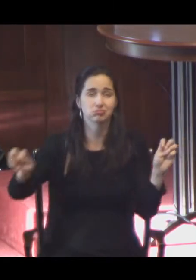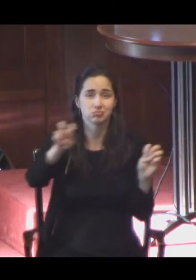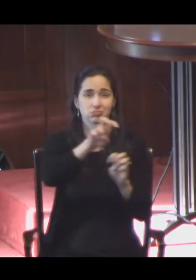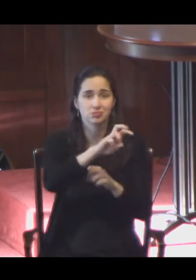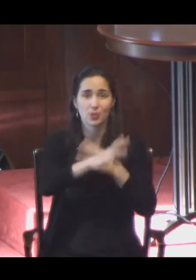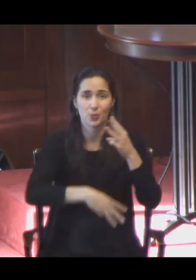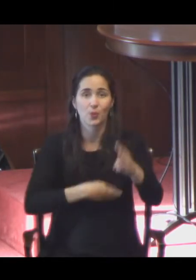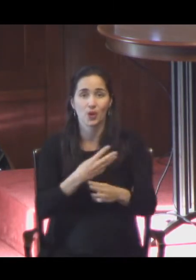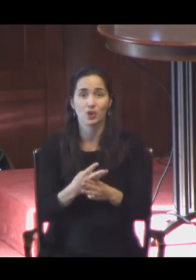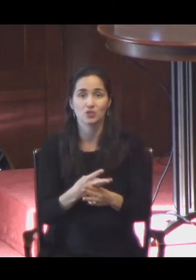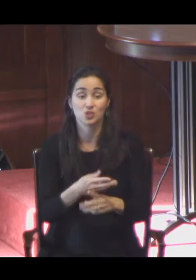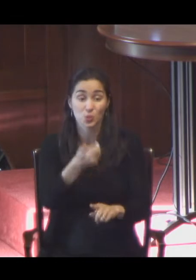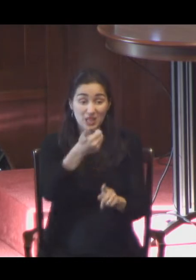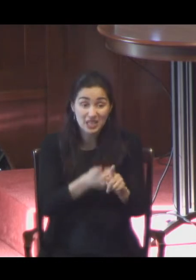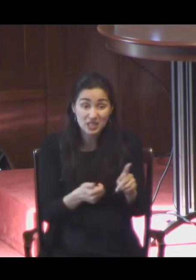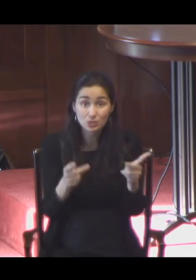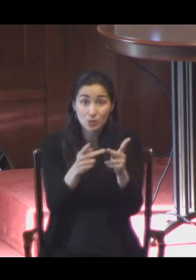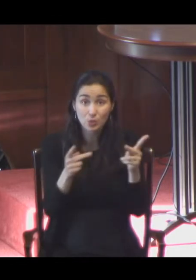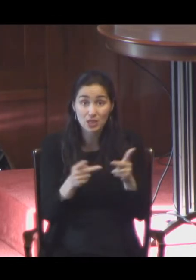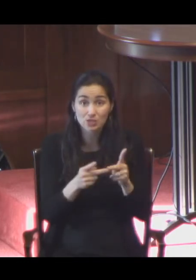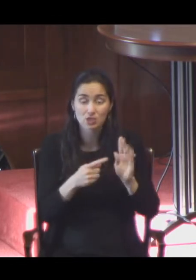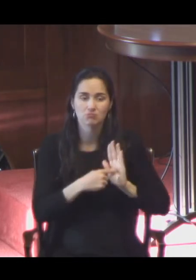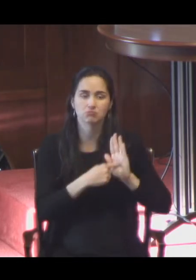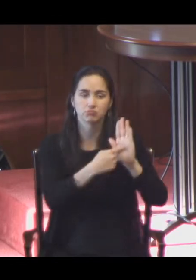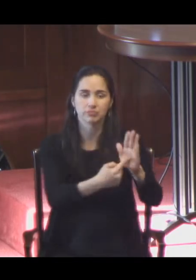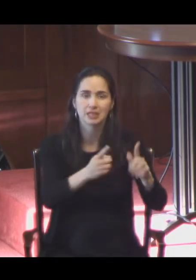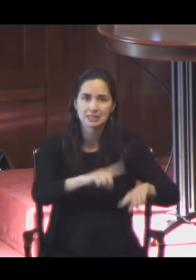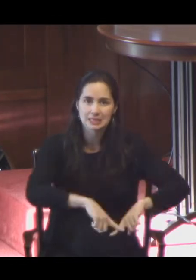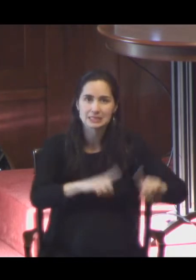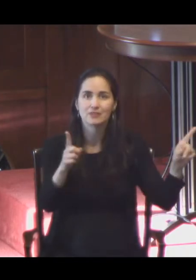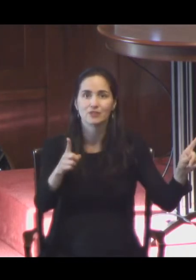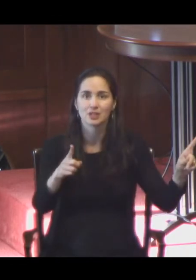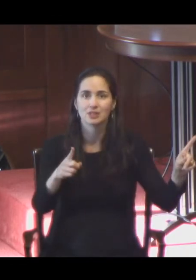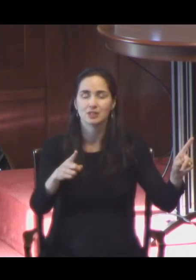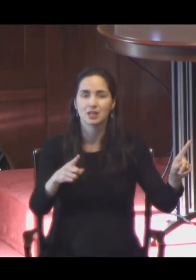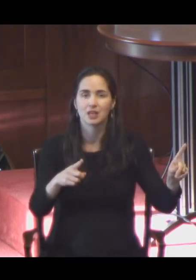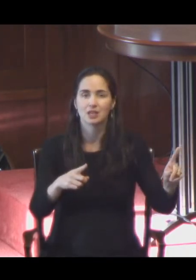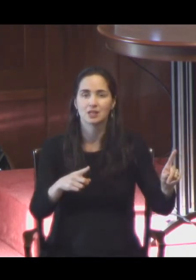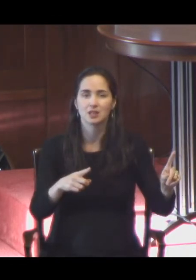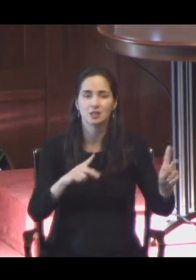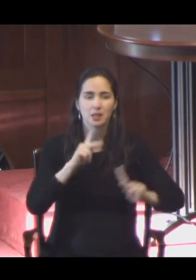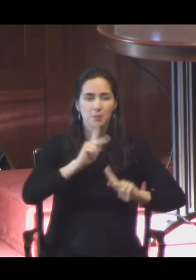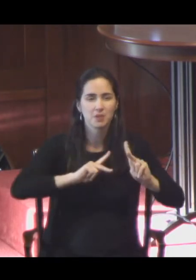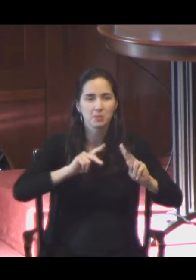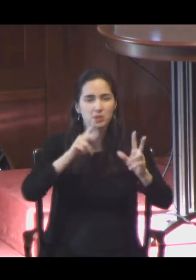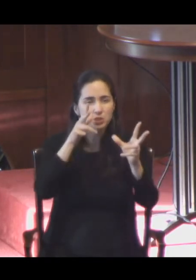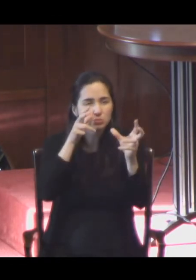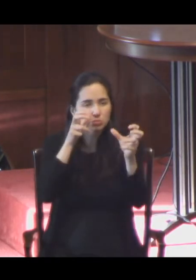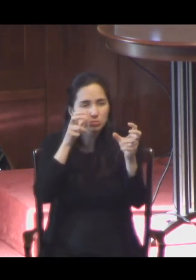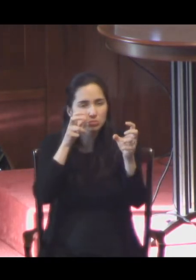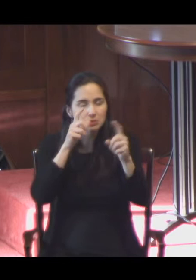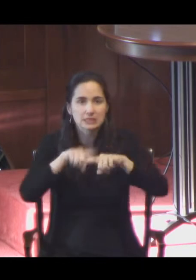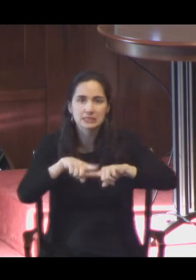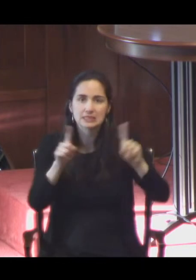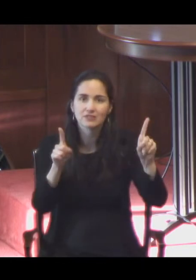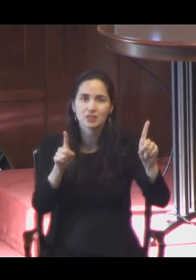the exhibition looks different, the reception is different, and yet there's great enthusiasm. And somehow Eliot's poetry